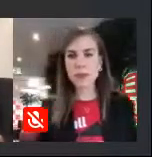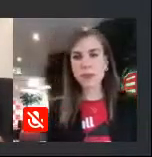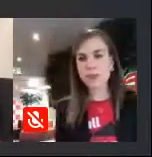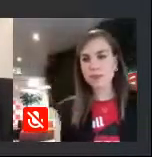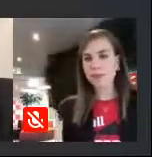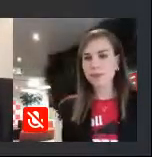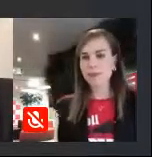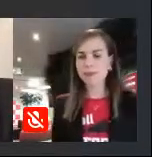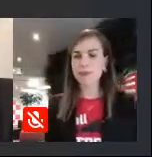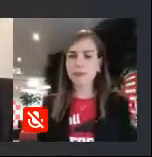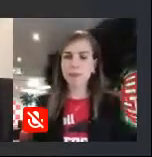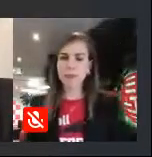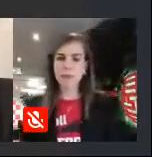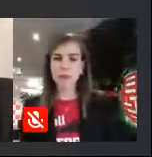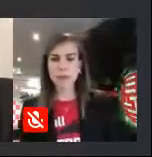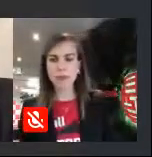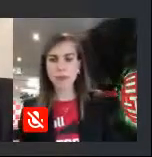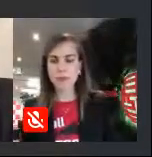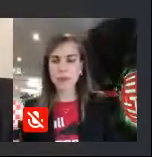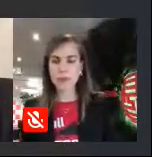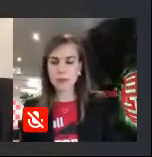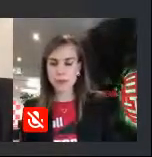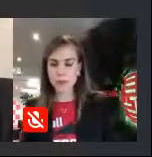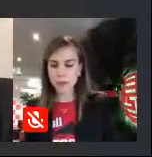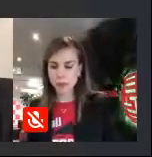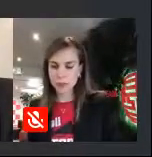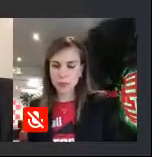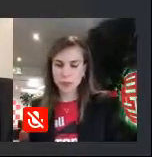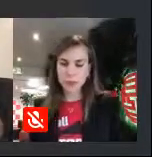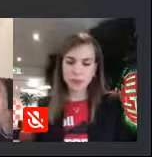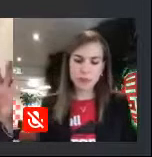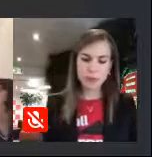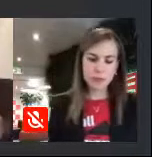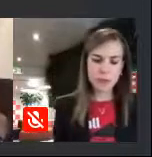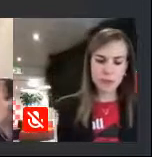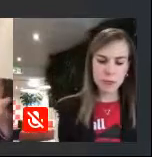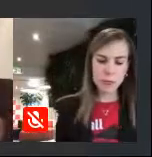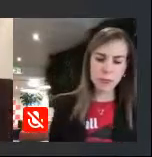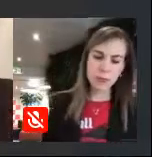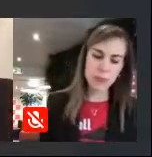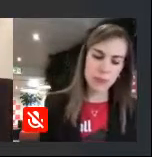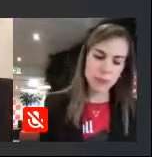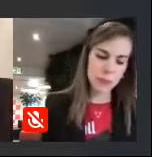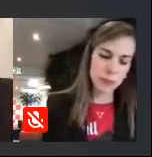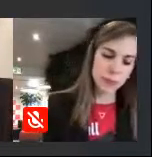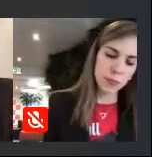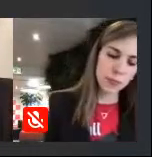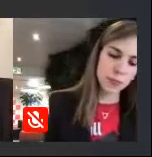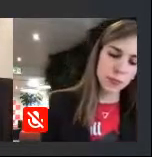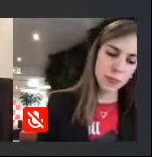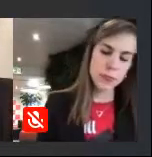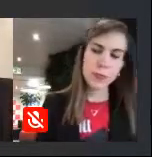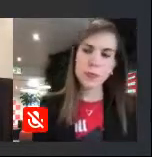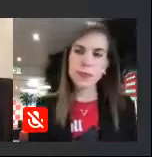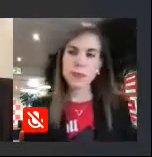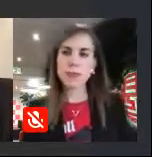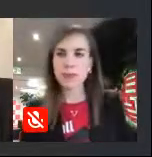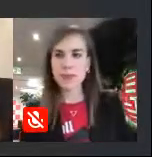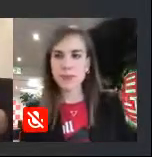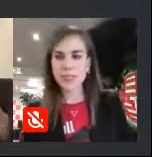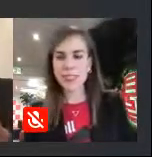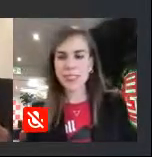We need a complex mix of policies. Here, there are just some ideas that I have plugged in.